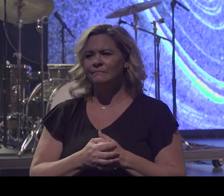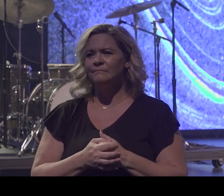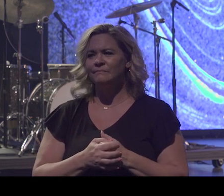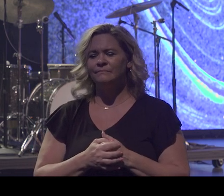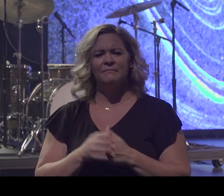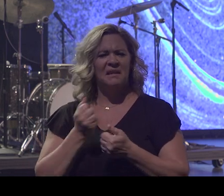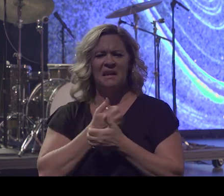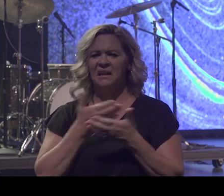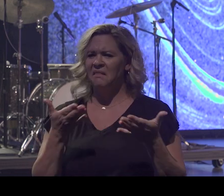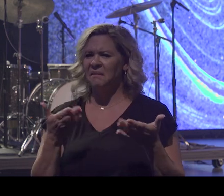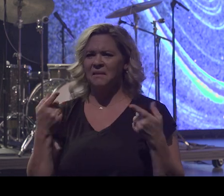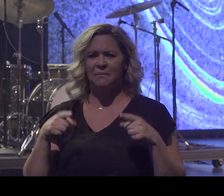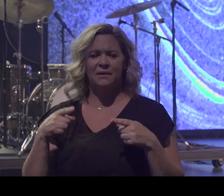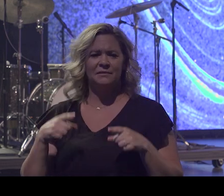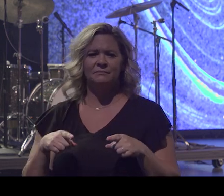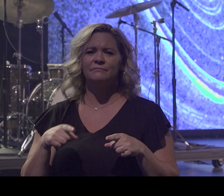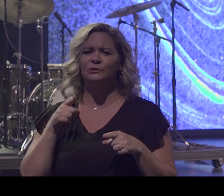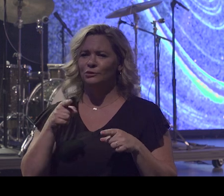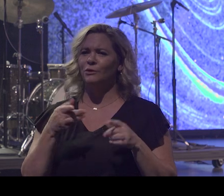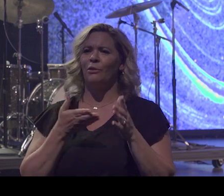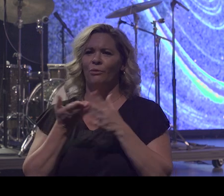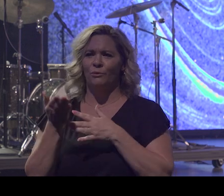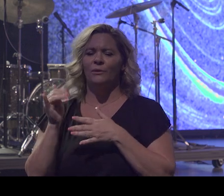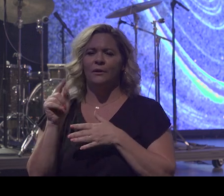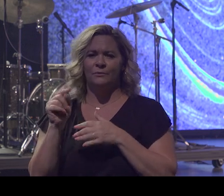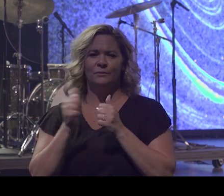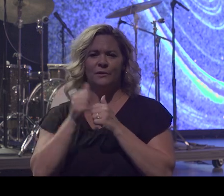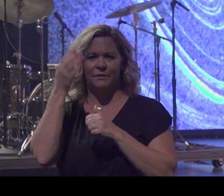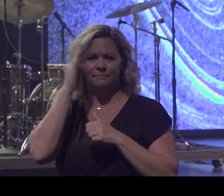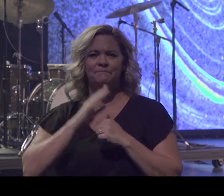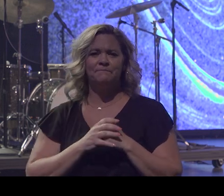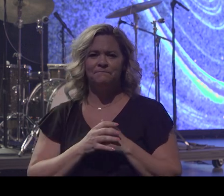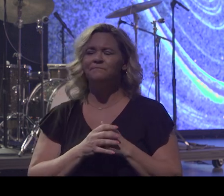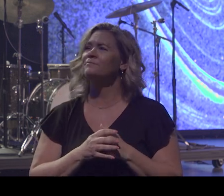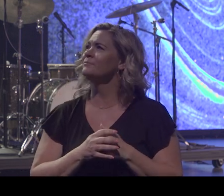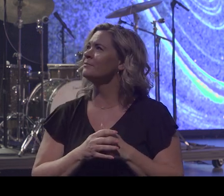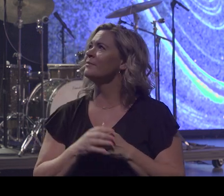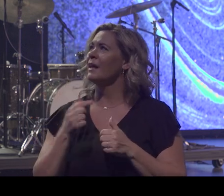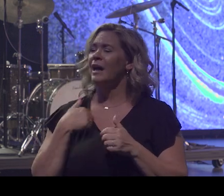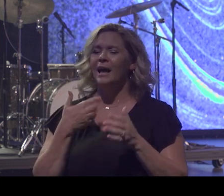I mean, I love it because I get through everything. Because, like,